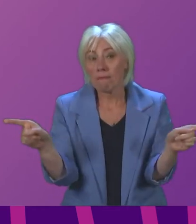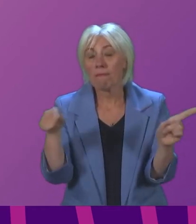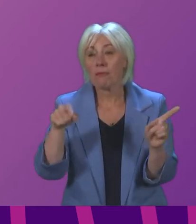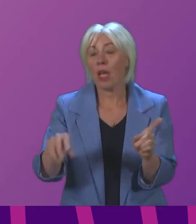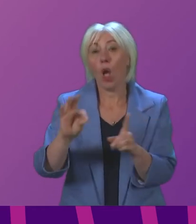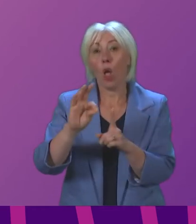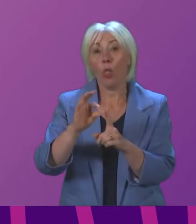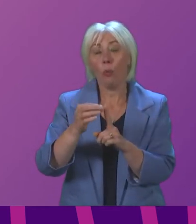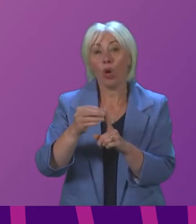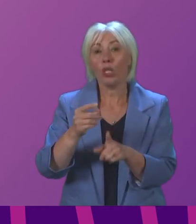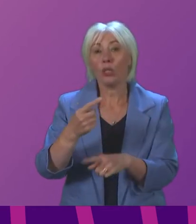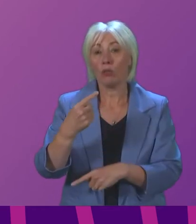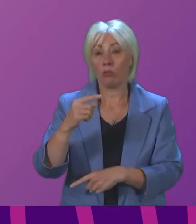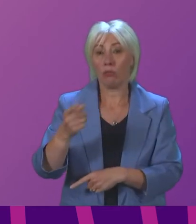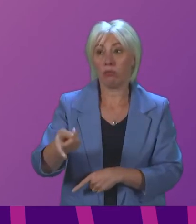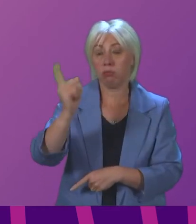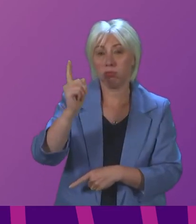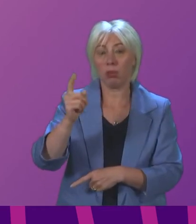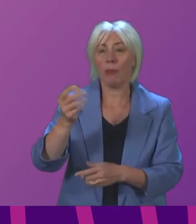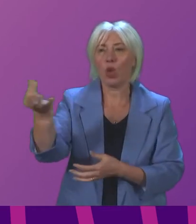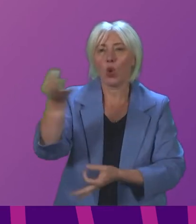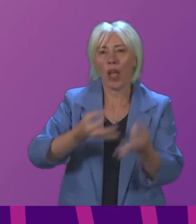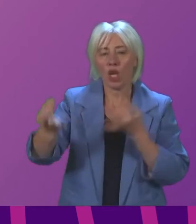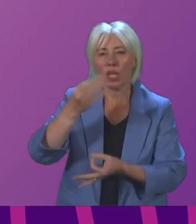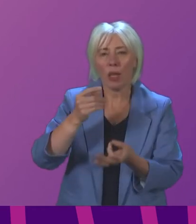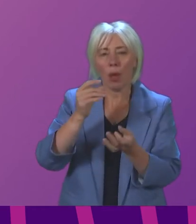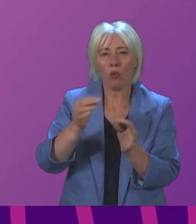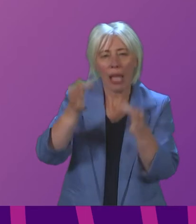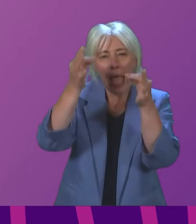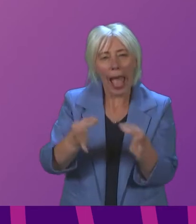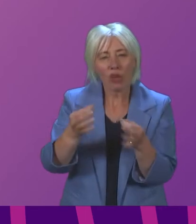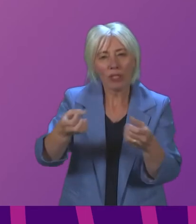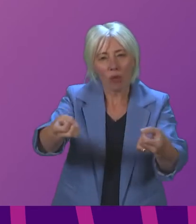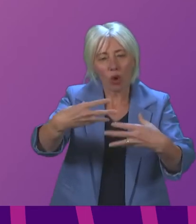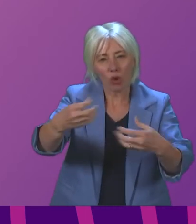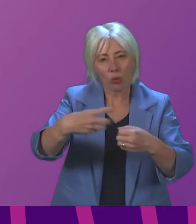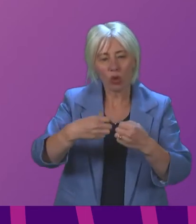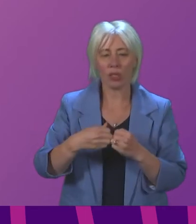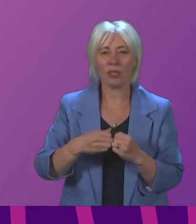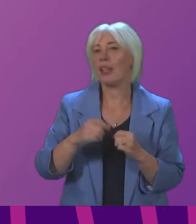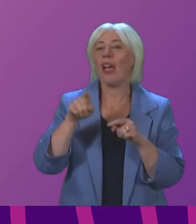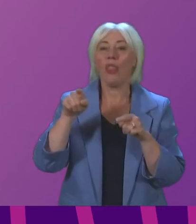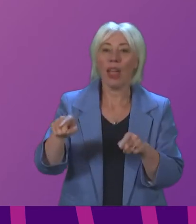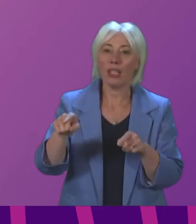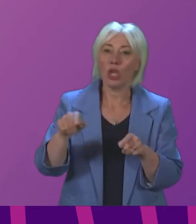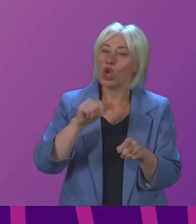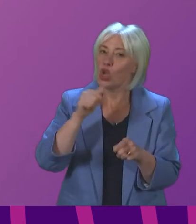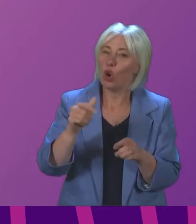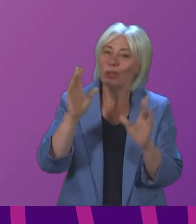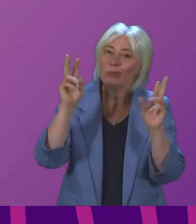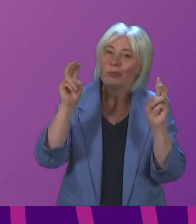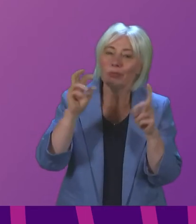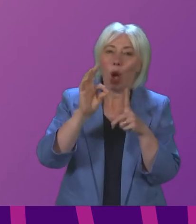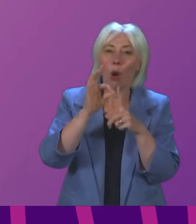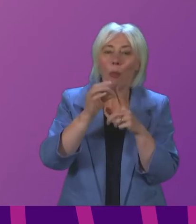of order mechanism has been used to raise questions about the accuracy of contributions these are not in fact points of